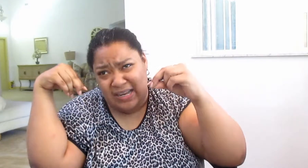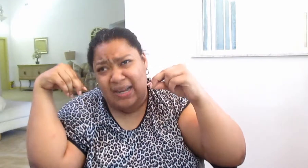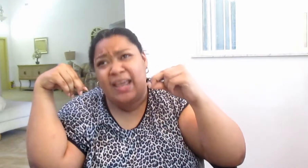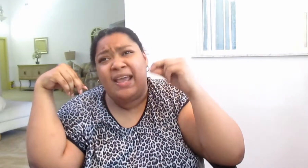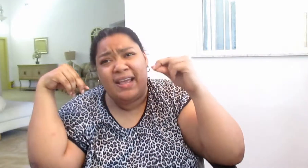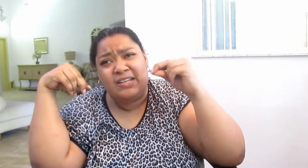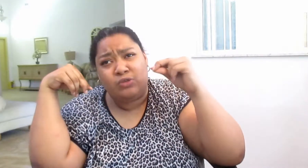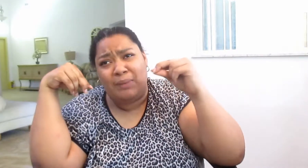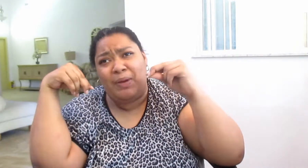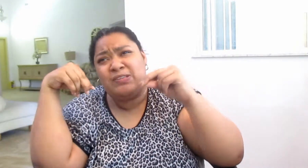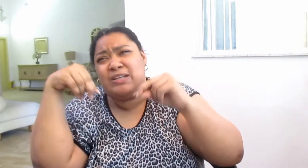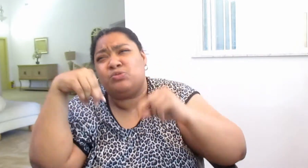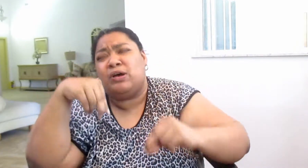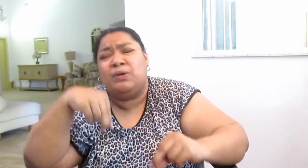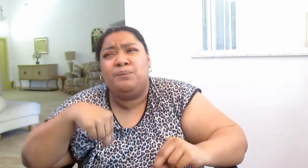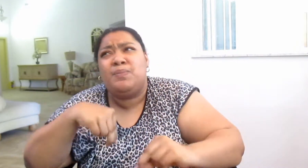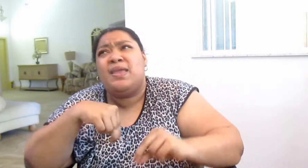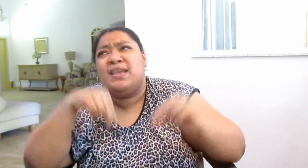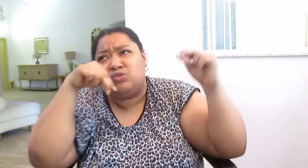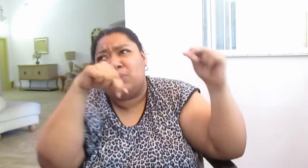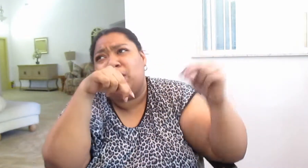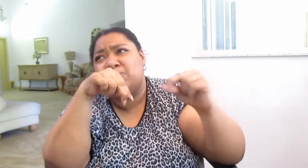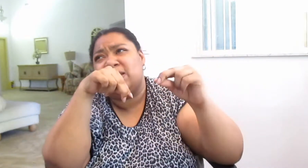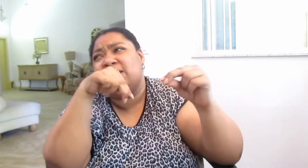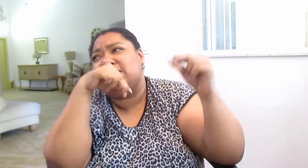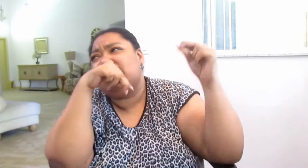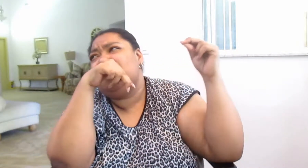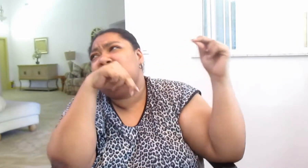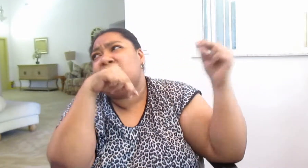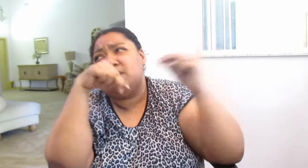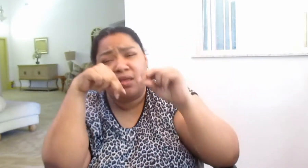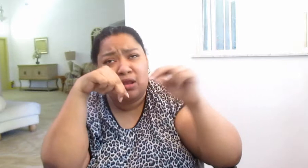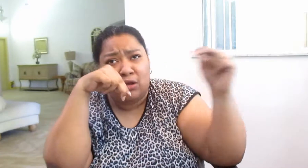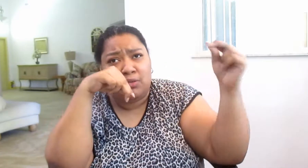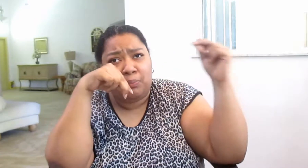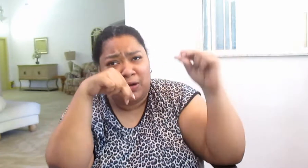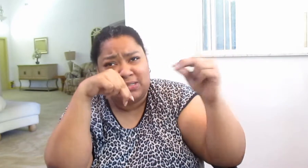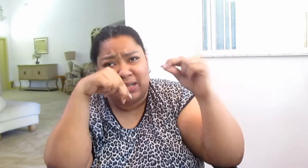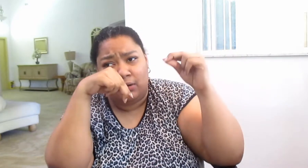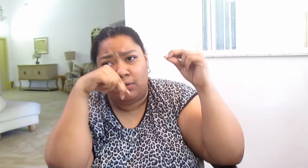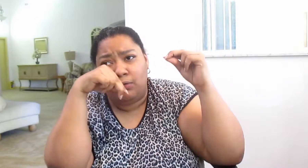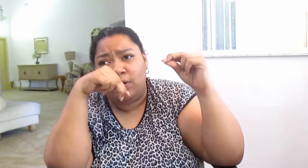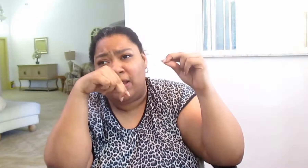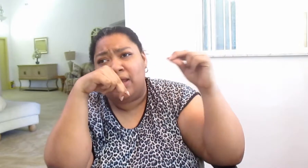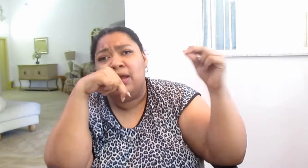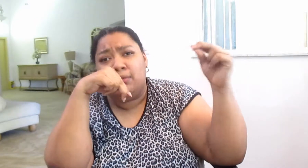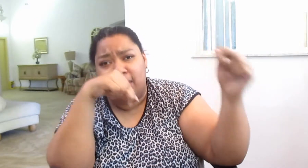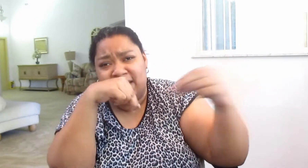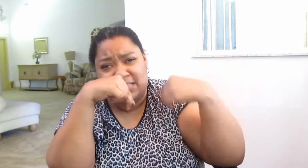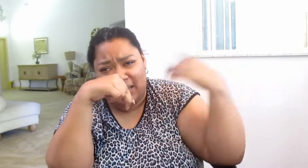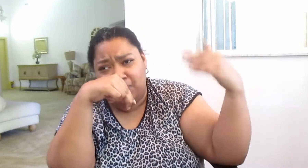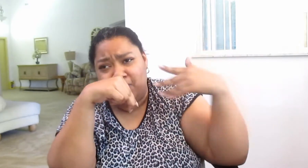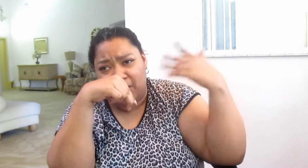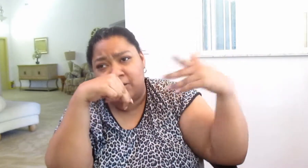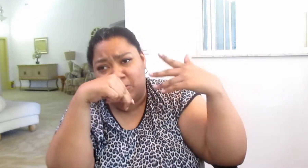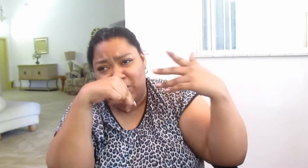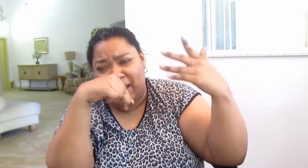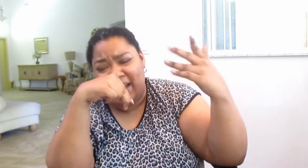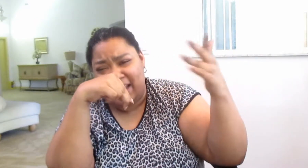scene, his grandpa says, well, his grandpa is, you know, the person that really raised him to be the man he